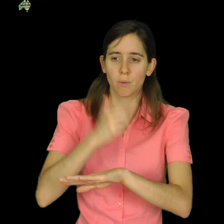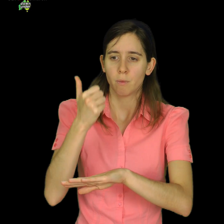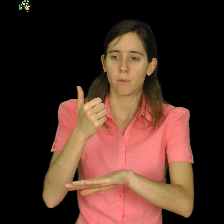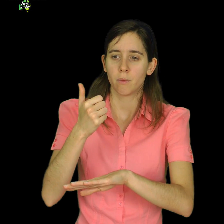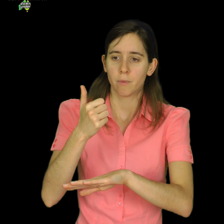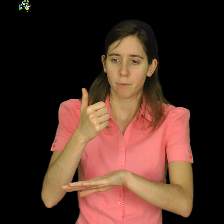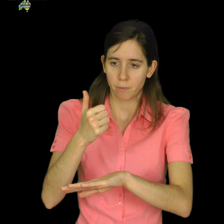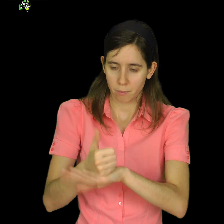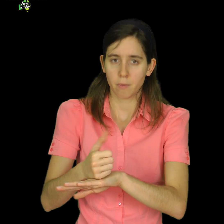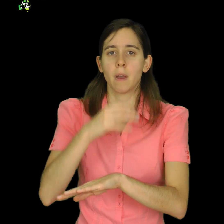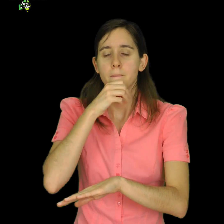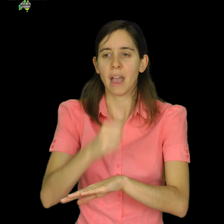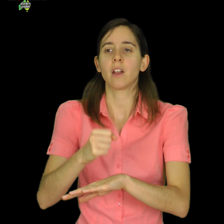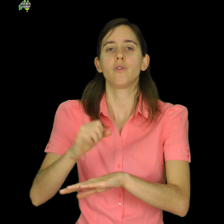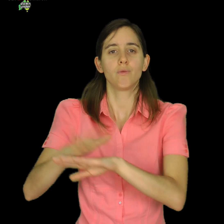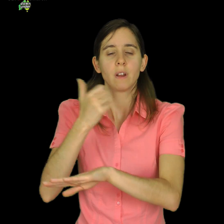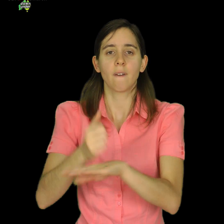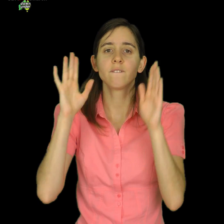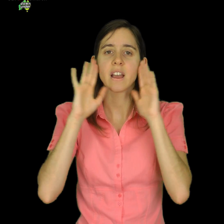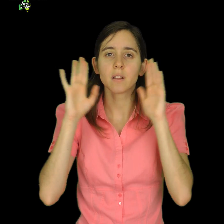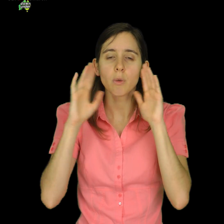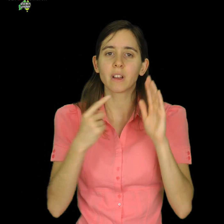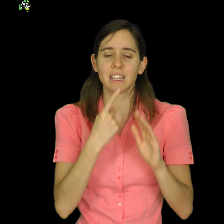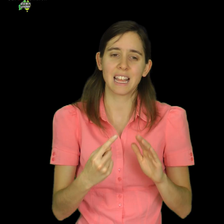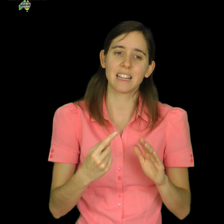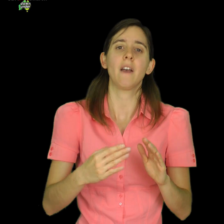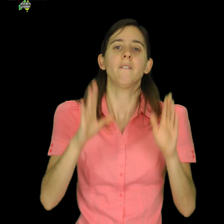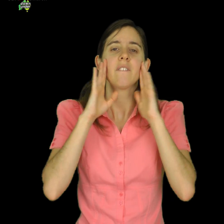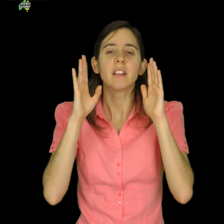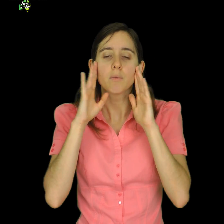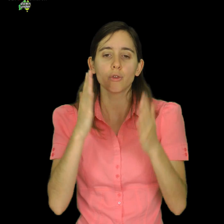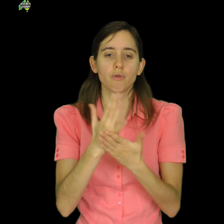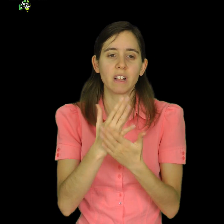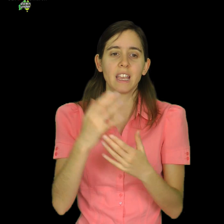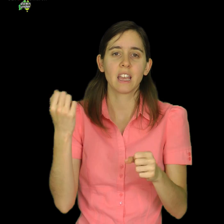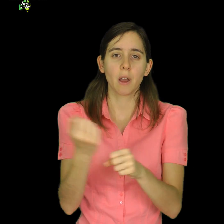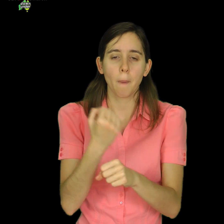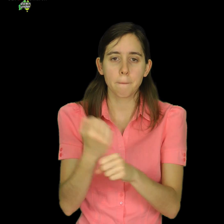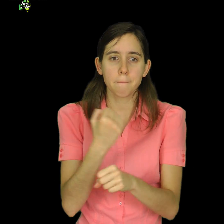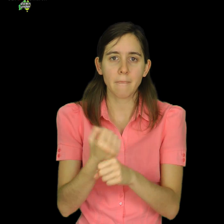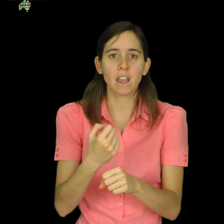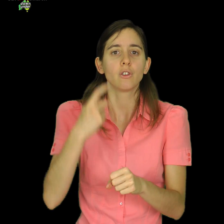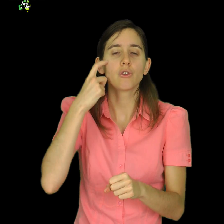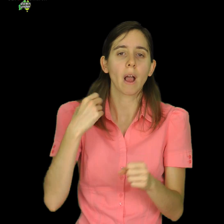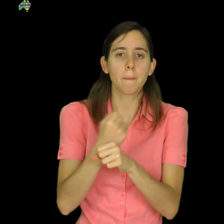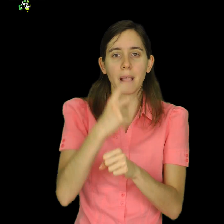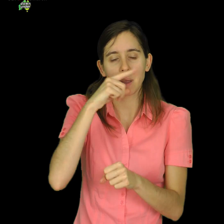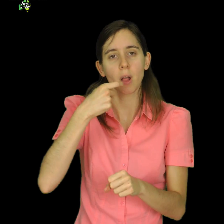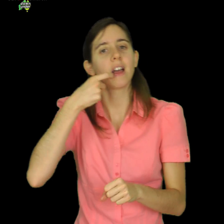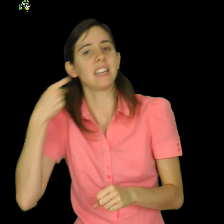Sean Parker, admitted that Facebook was deliberately designed to hook users. Their applications, he explained,